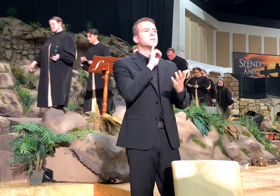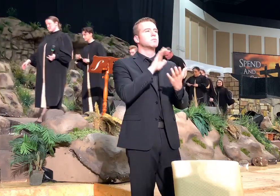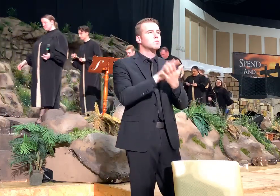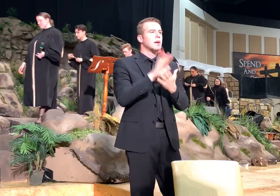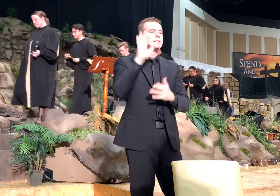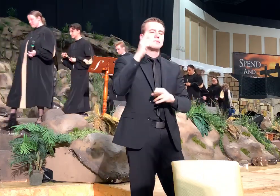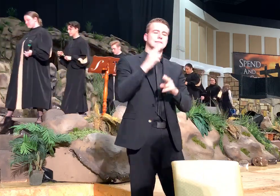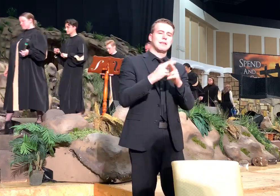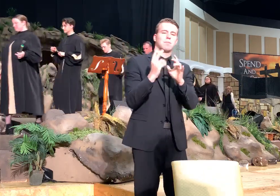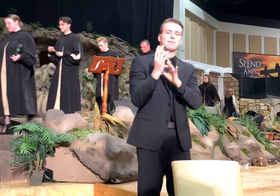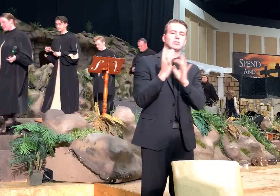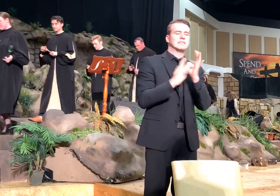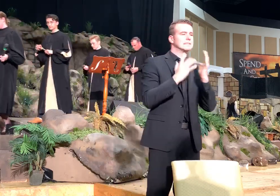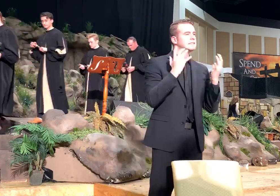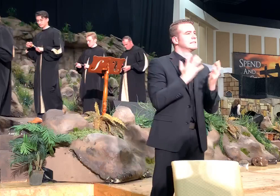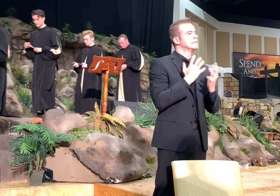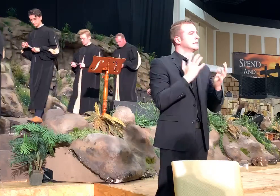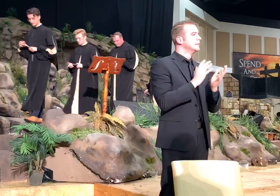the name of Jesus.